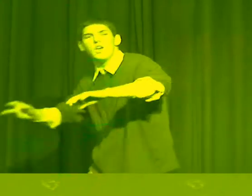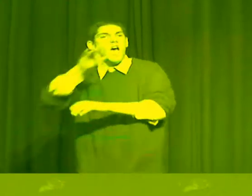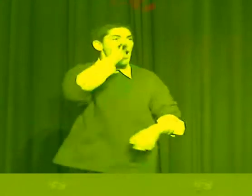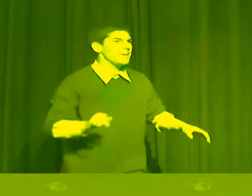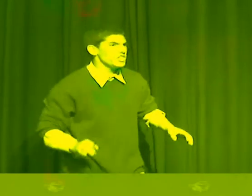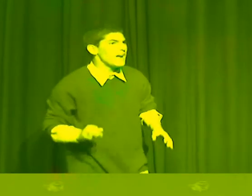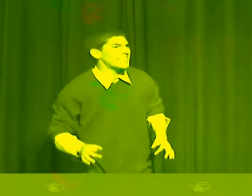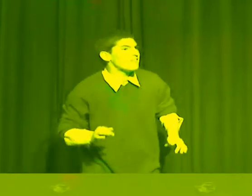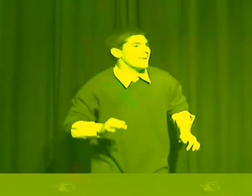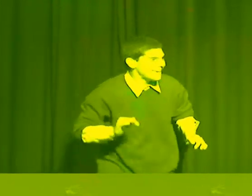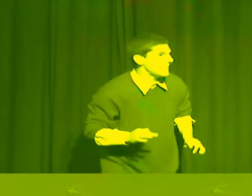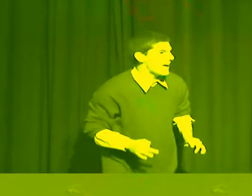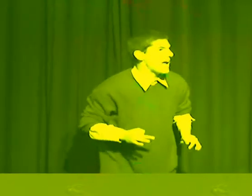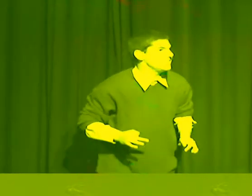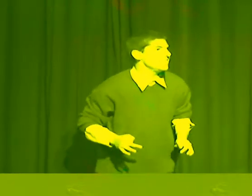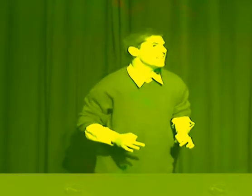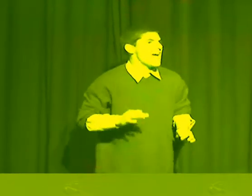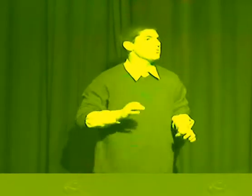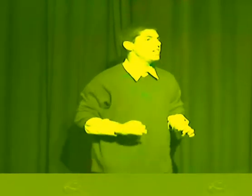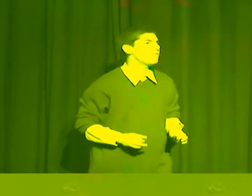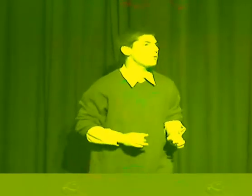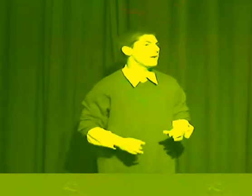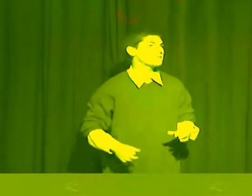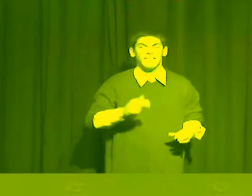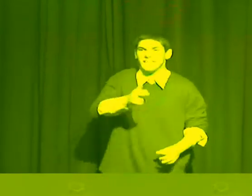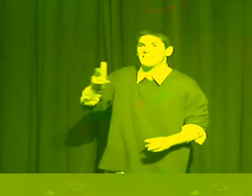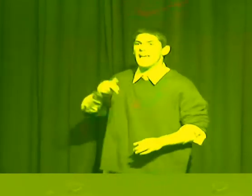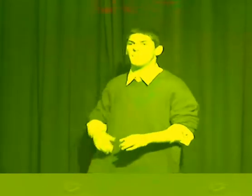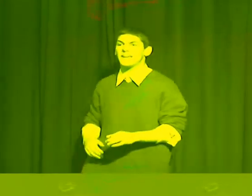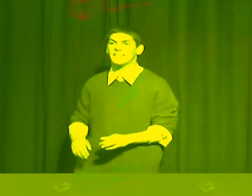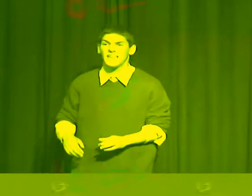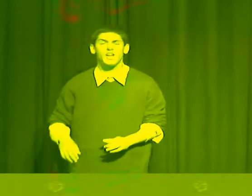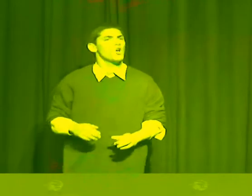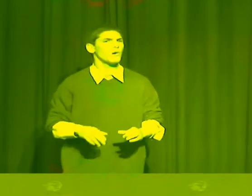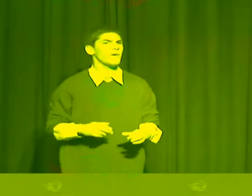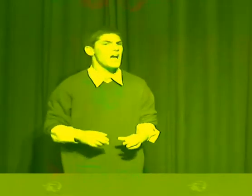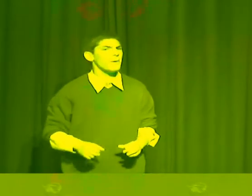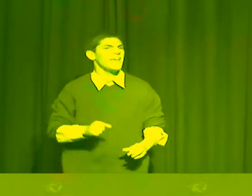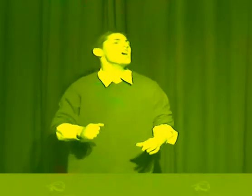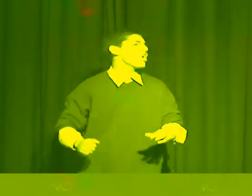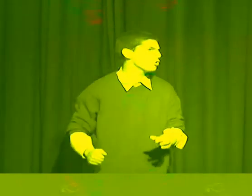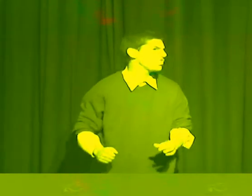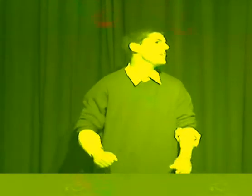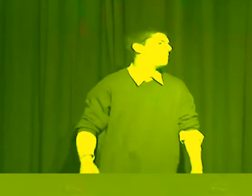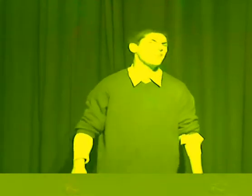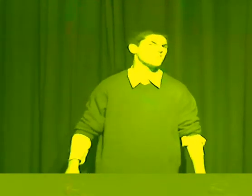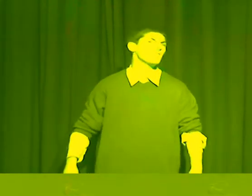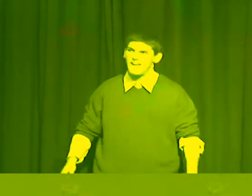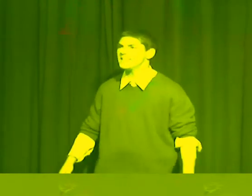I mean, do you guys have any idea how tough it was being a diabetic kid growing up in Hershey, Pennsylvania?